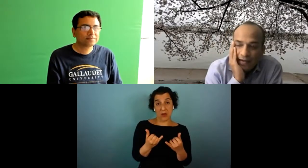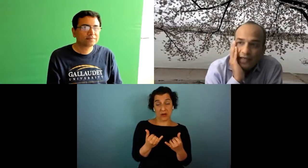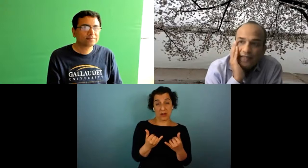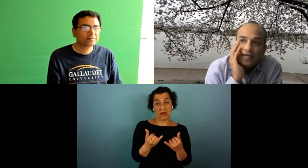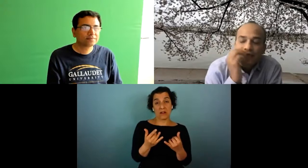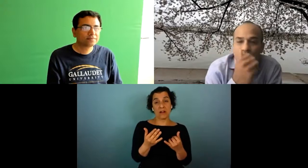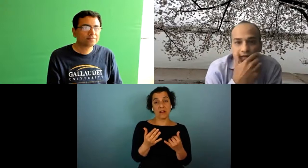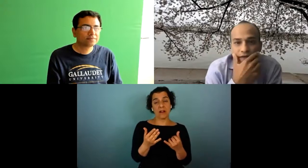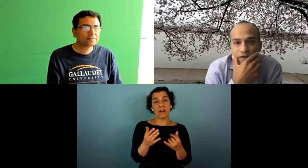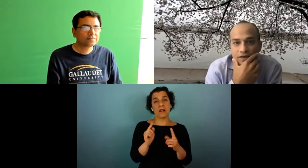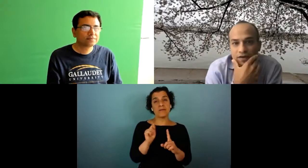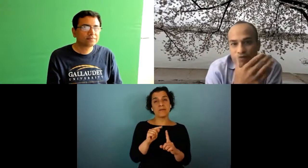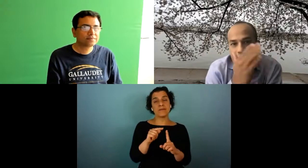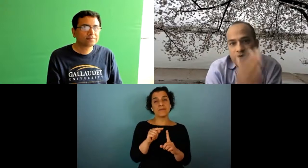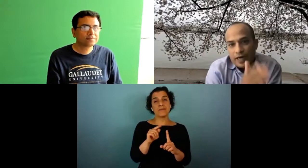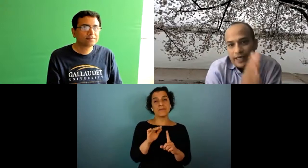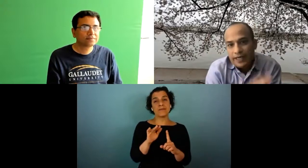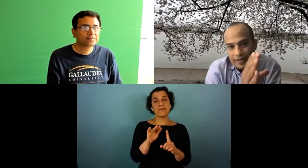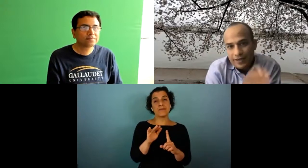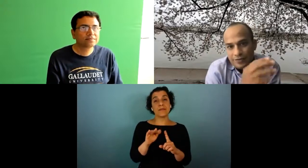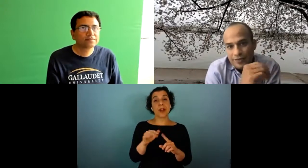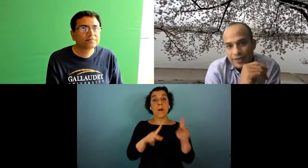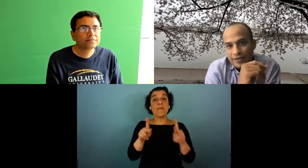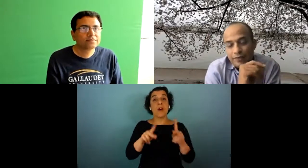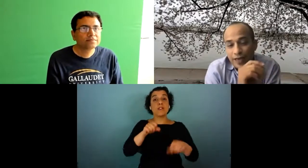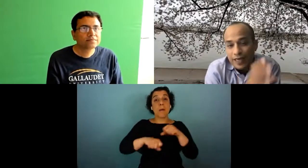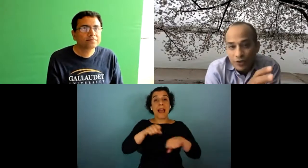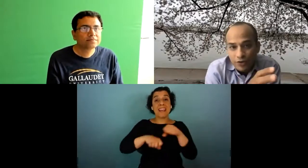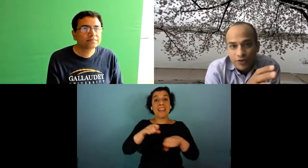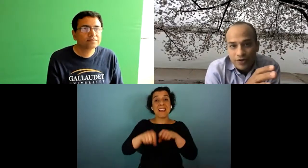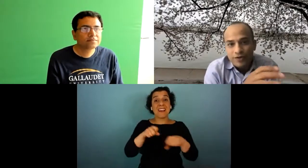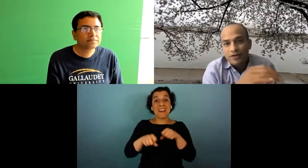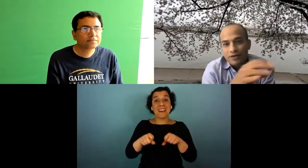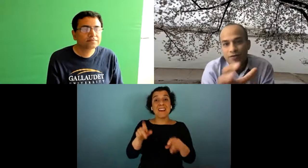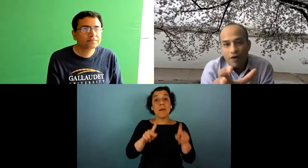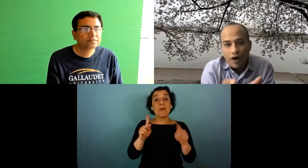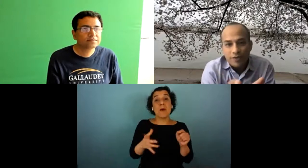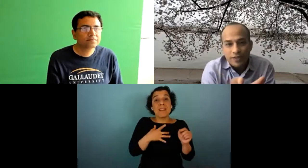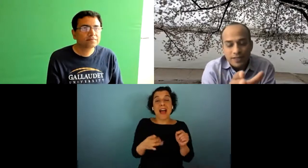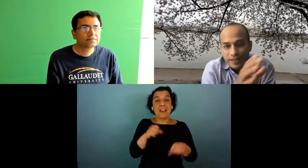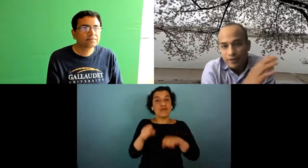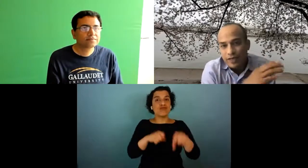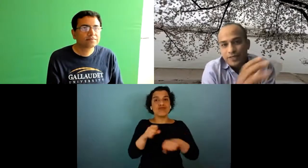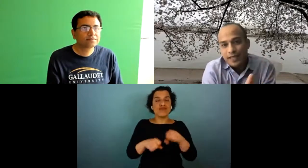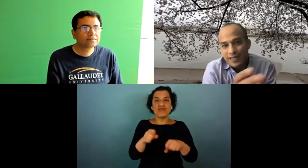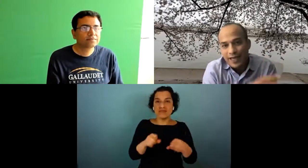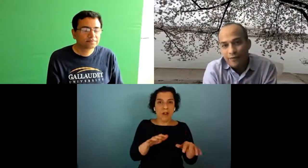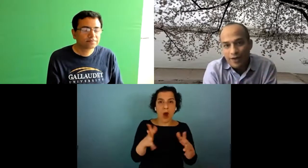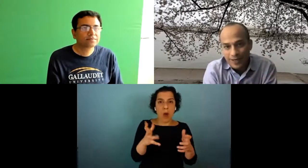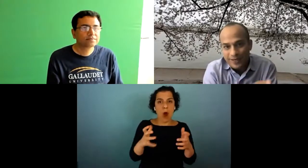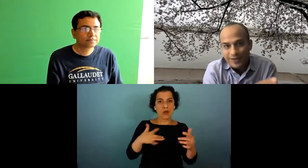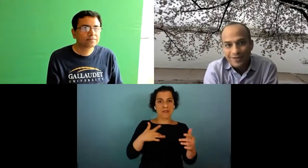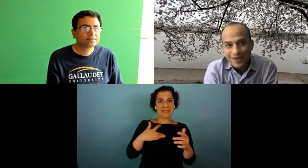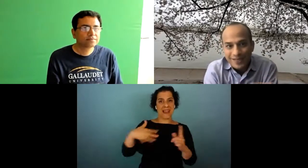is that you know when folks are biking right they would like to know how does they would like to sense their